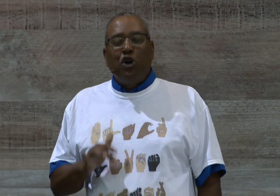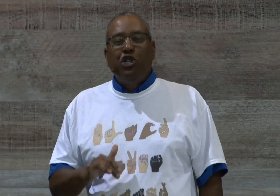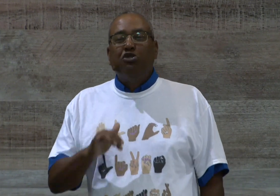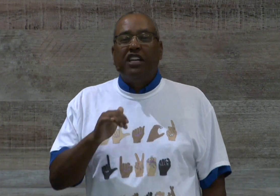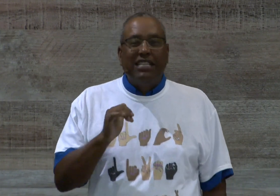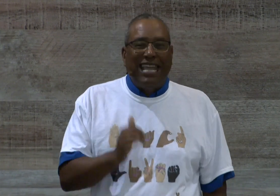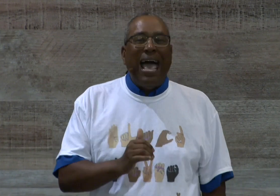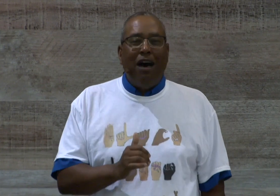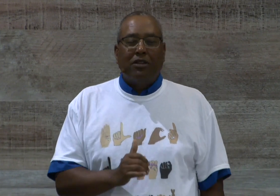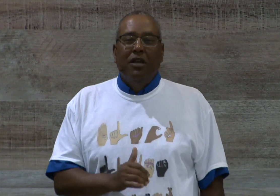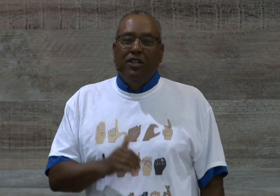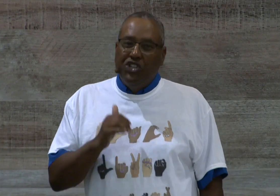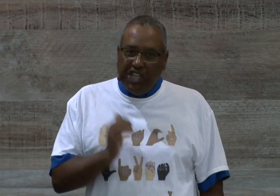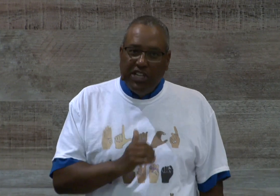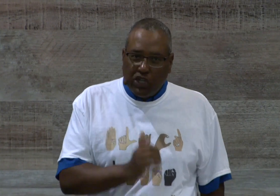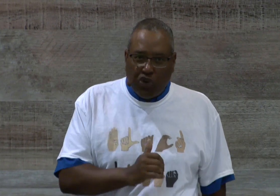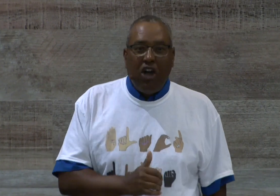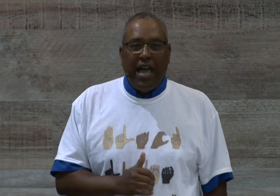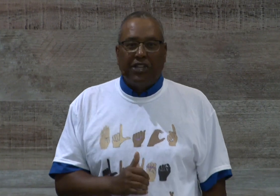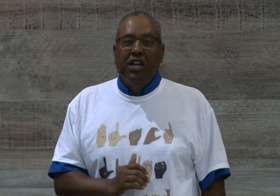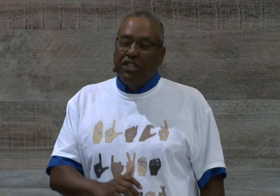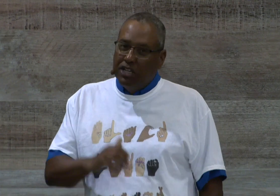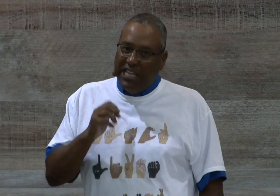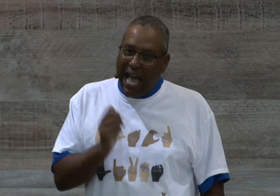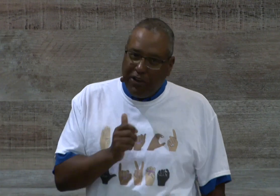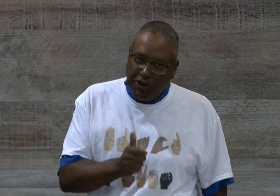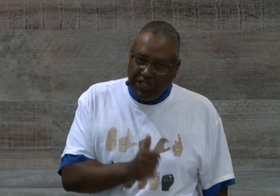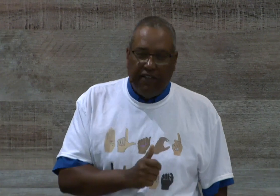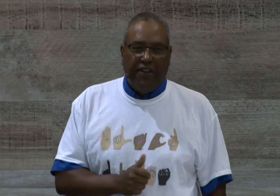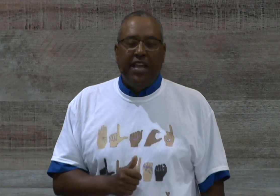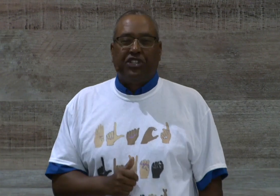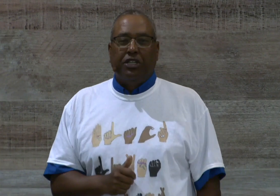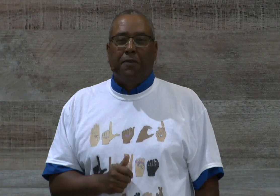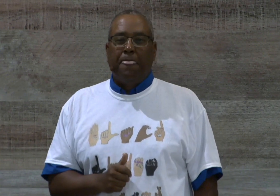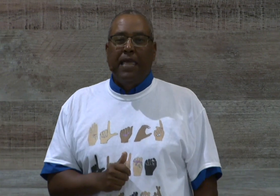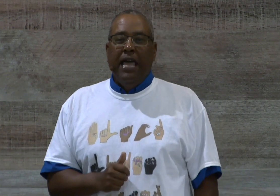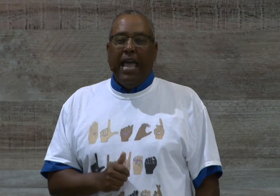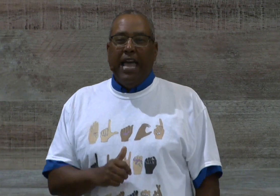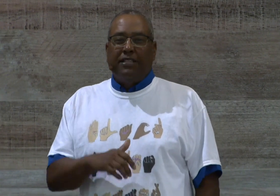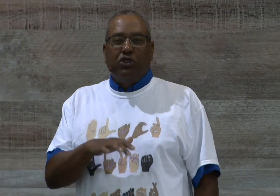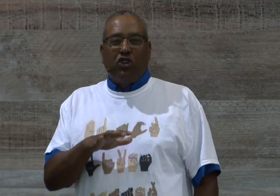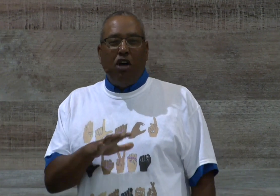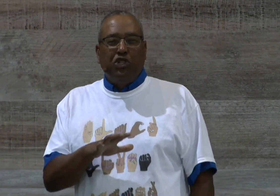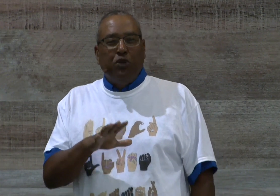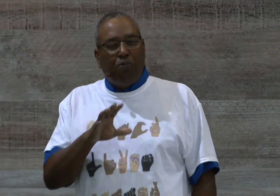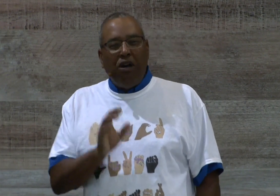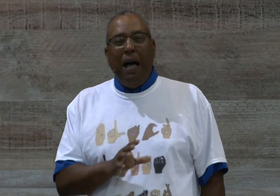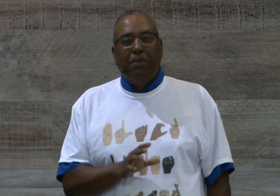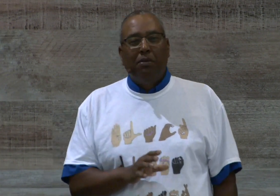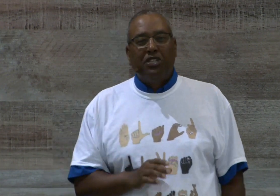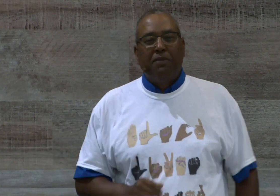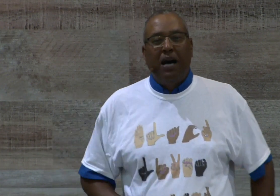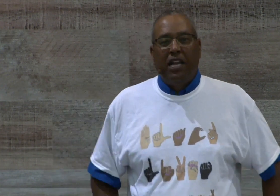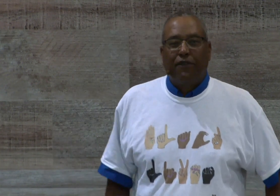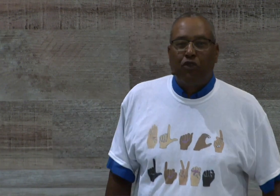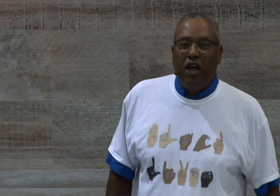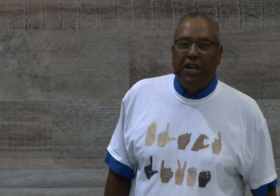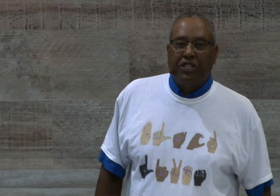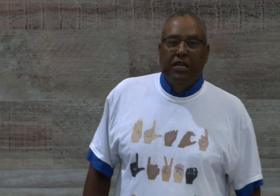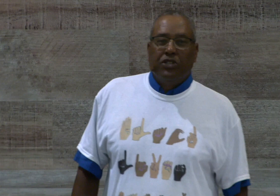you to doubt Jesus Christ, to doubt your salvation and to cause you problems in the body of Christ. So,